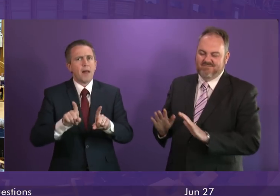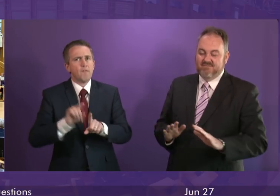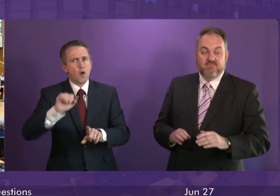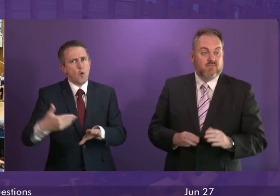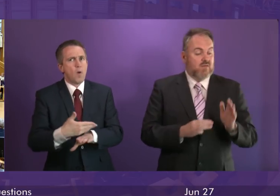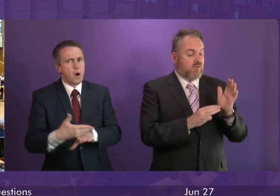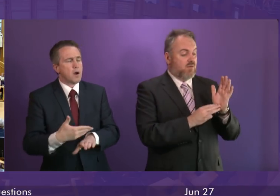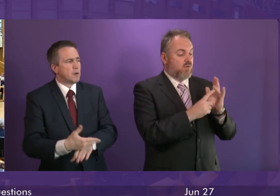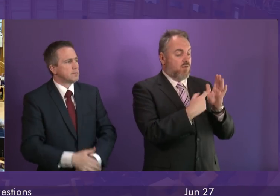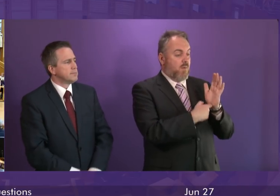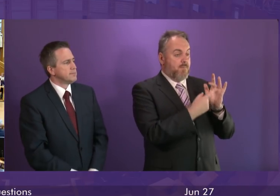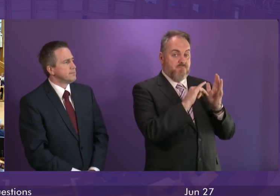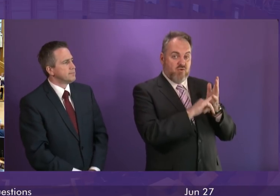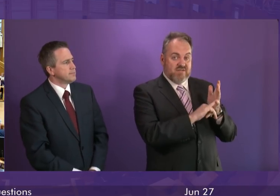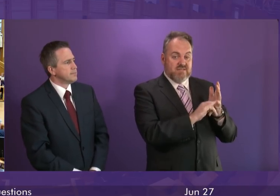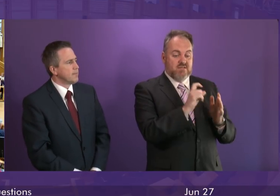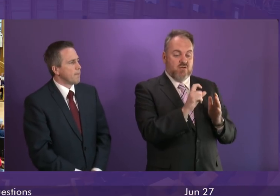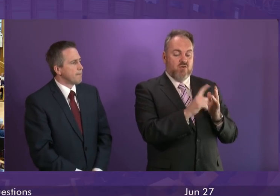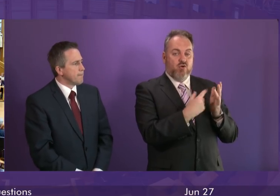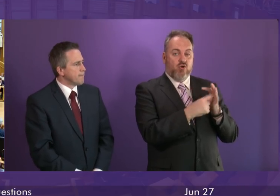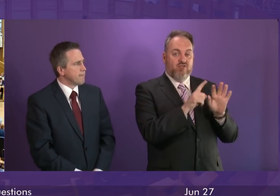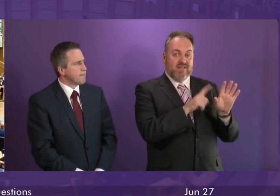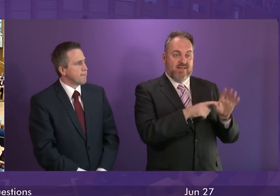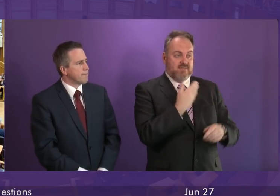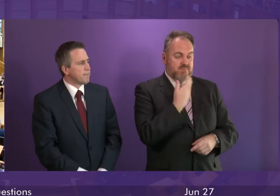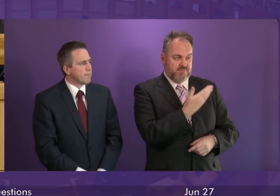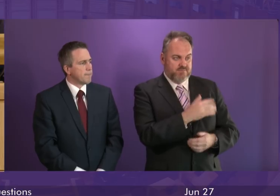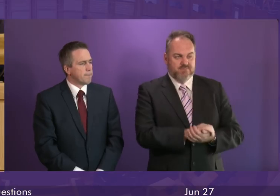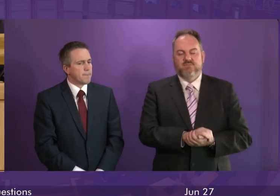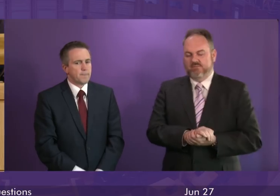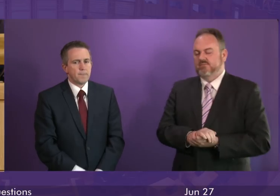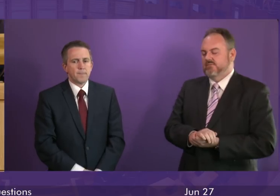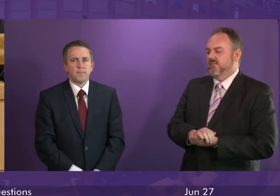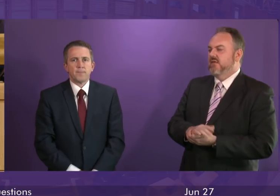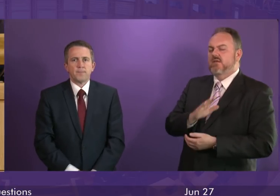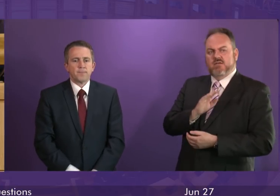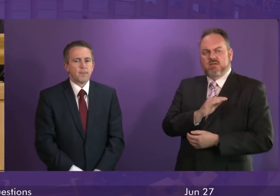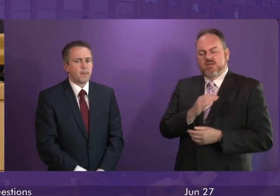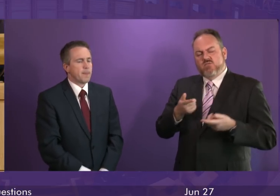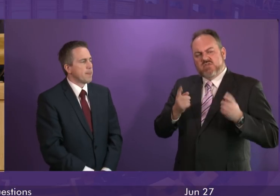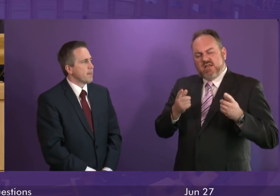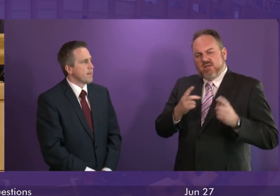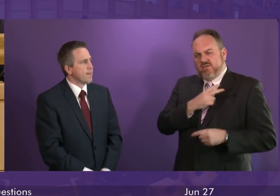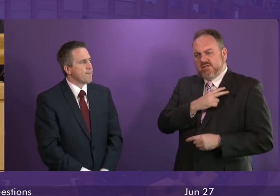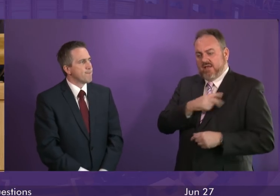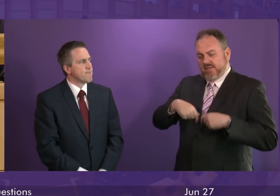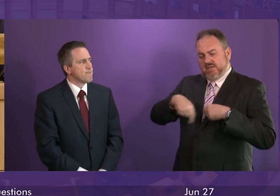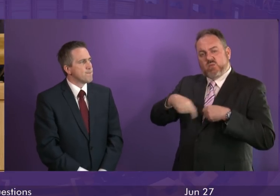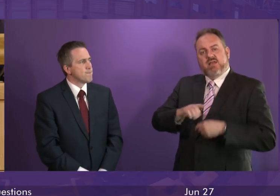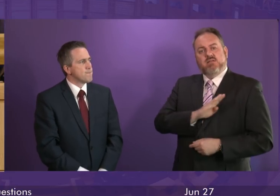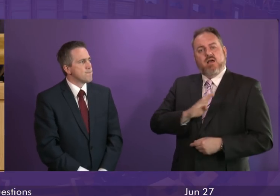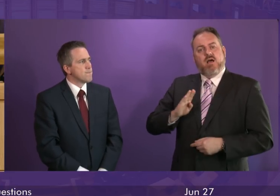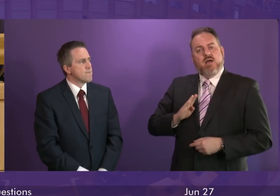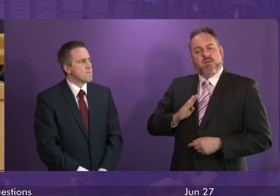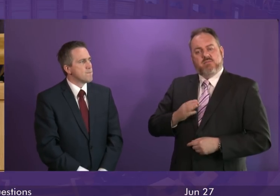Maurice Corrie before by Eileen Smith. Maurice Corrie. Presiding officer this week has been armed forces week and in